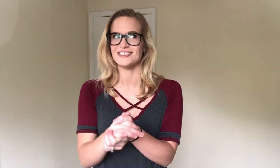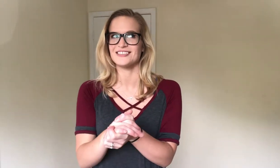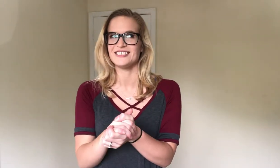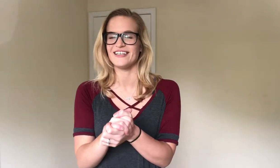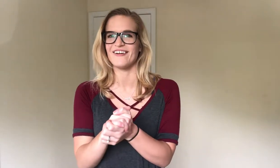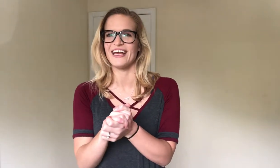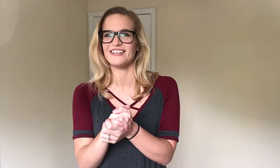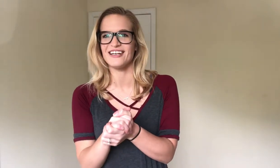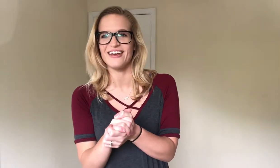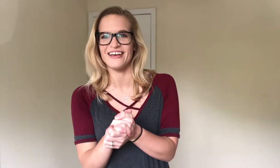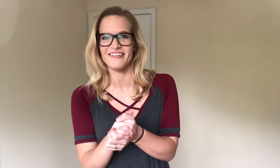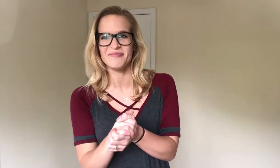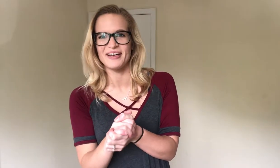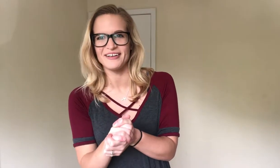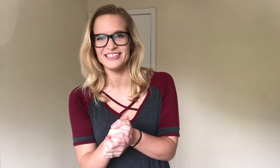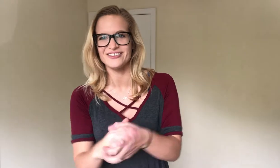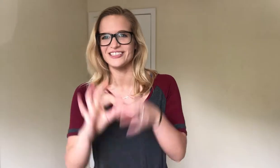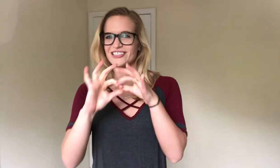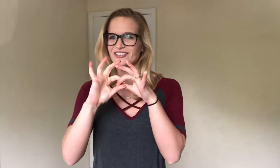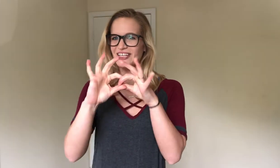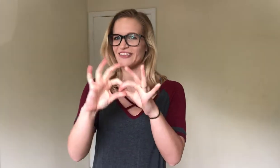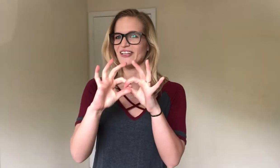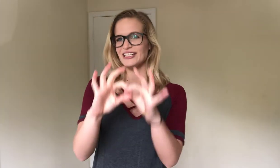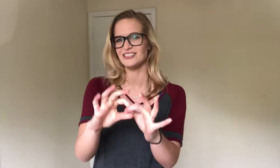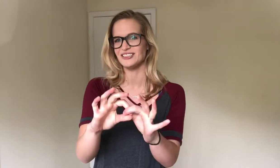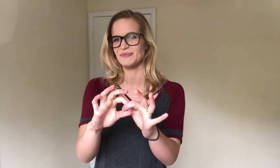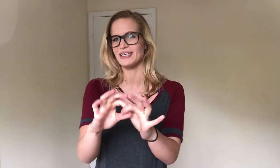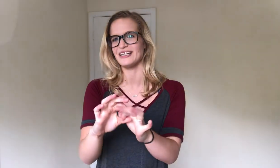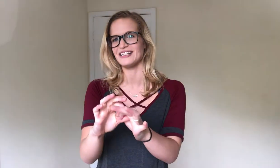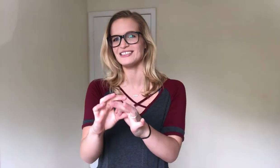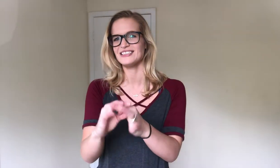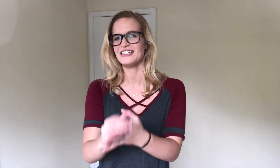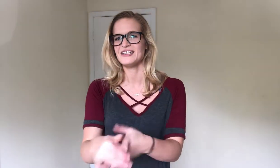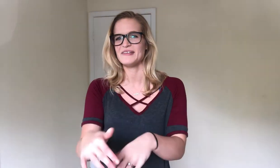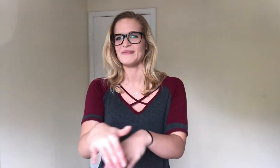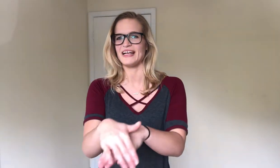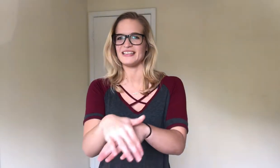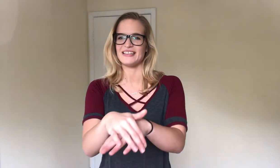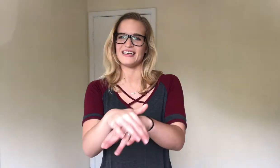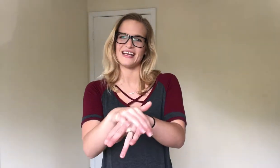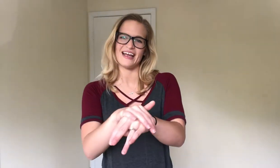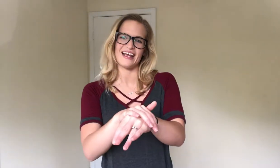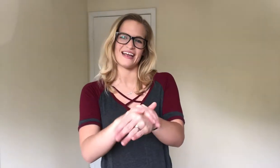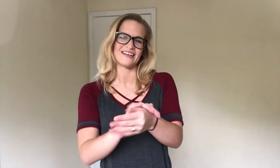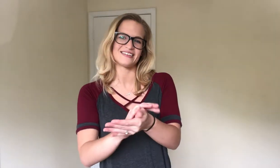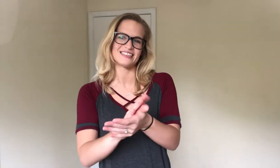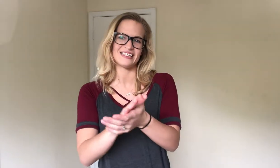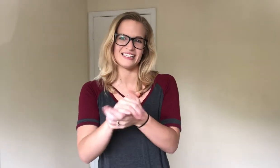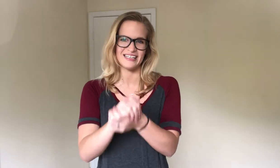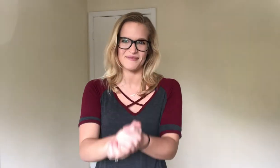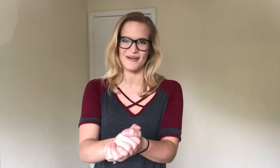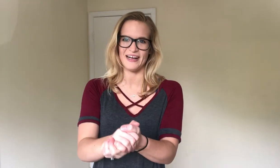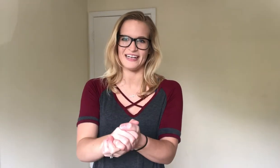Because you know. Hand in hand. Marriage. Or you could do like. Relationship like this. But I did. Hand. In mine.